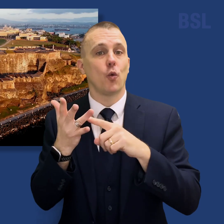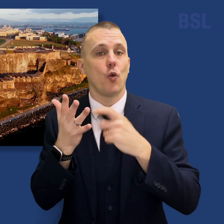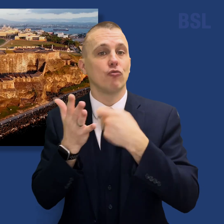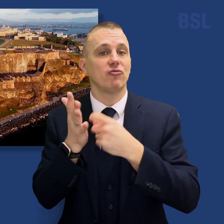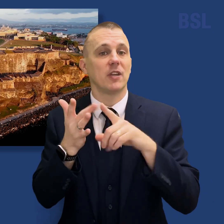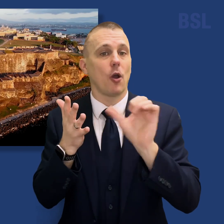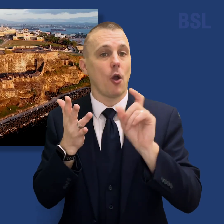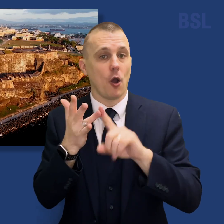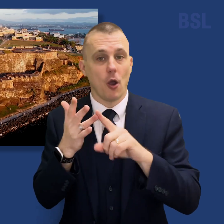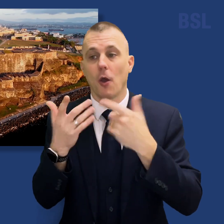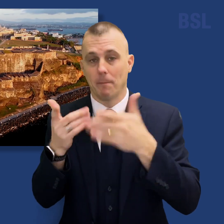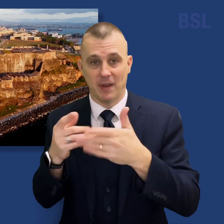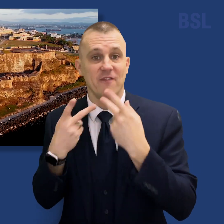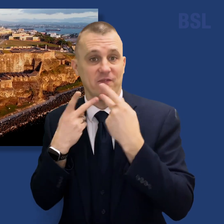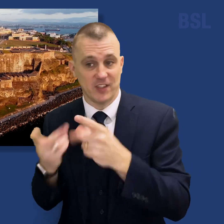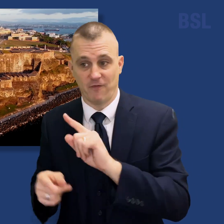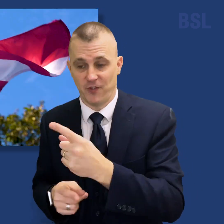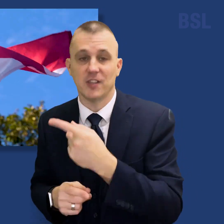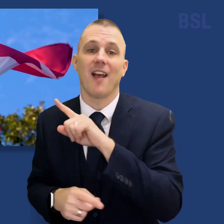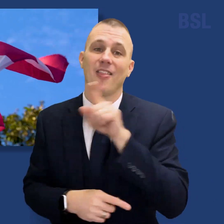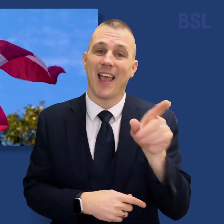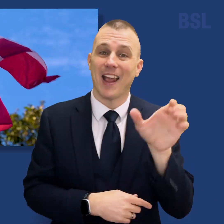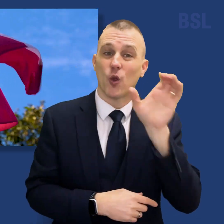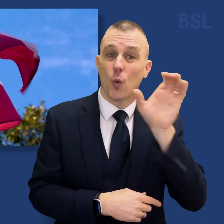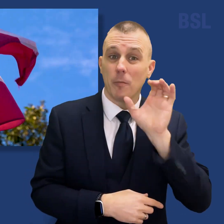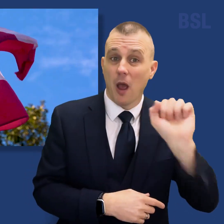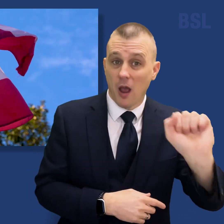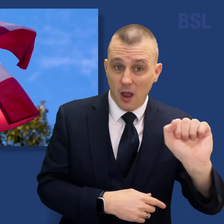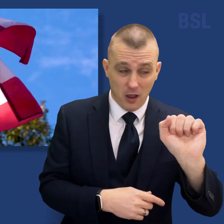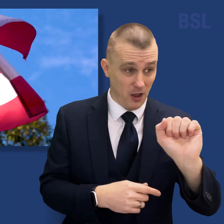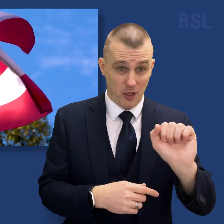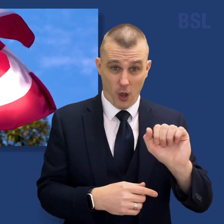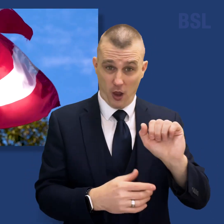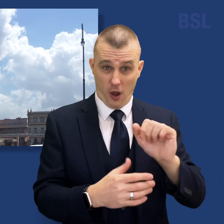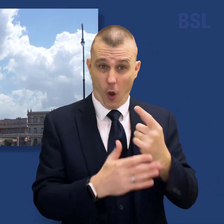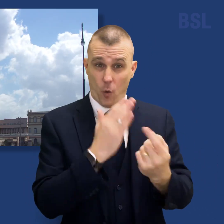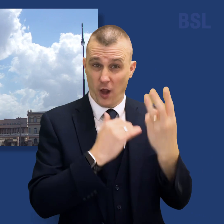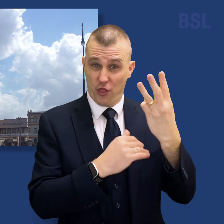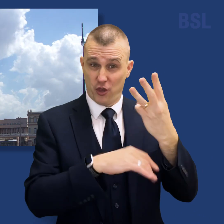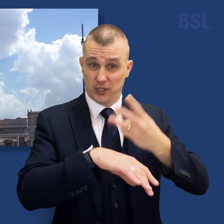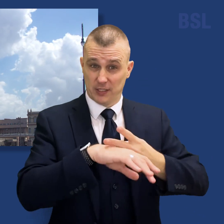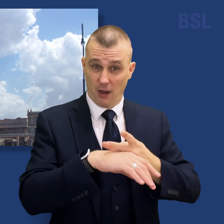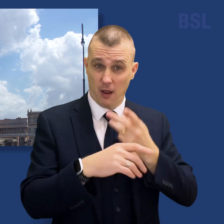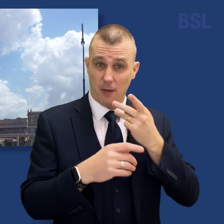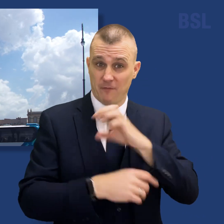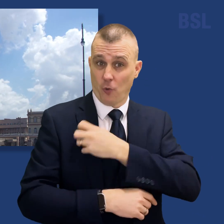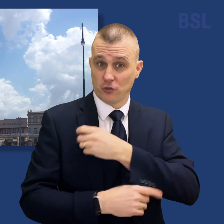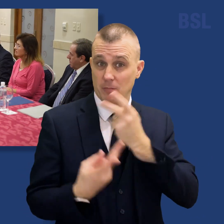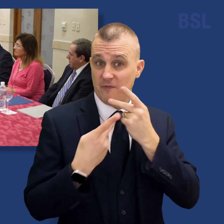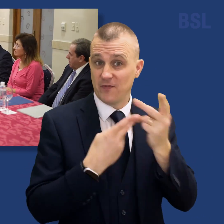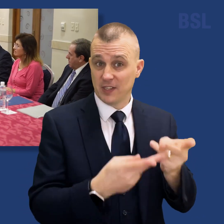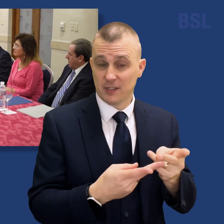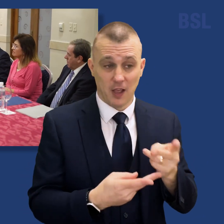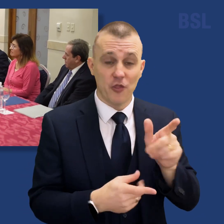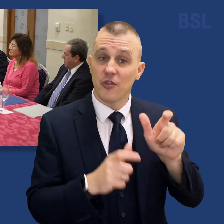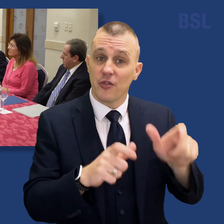and his wife, Rosana, traveled to Cuba, marking only the third time an apostle has visited that country. While there,